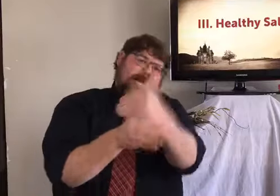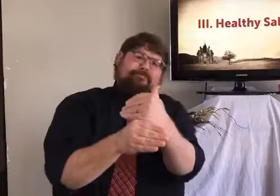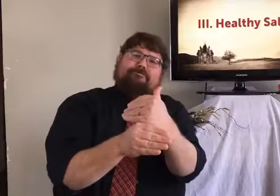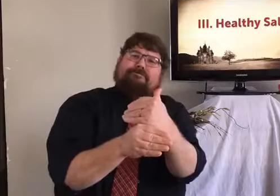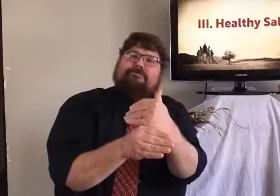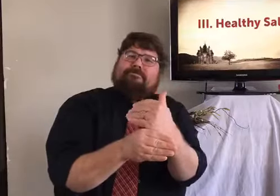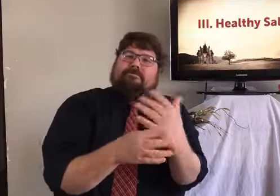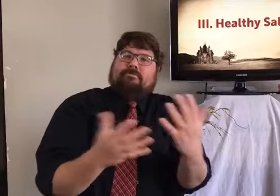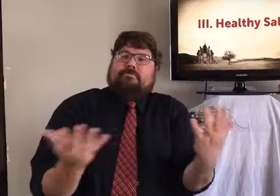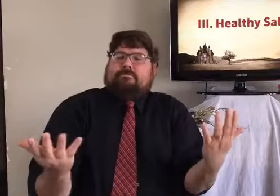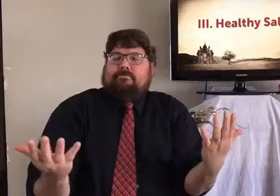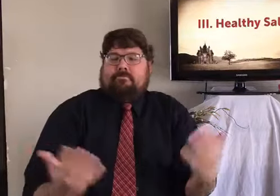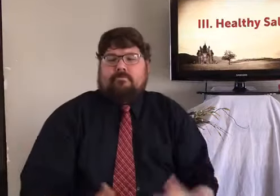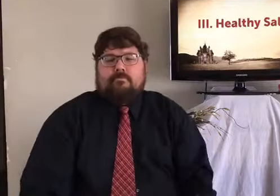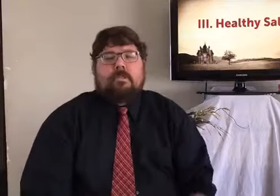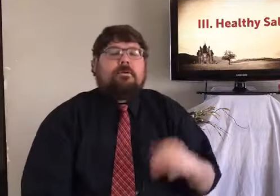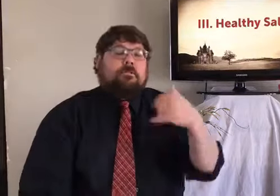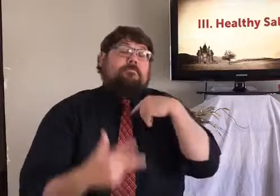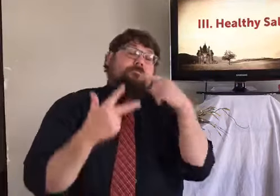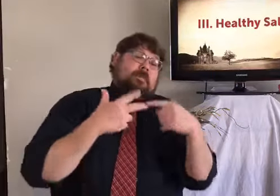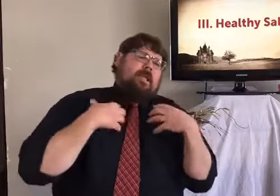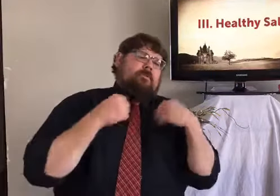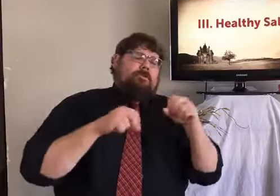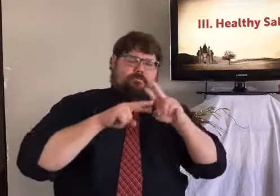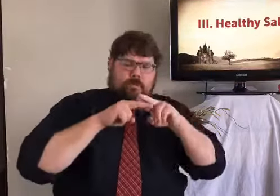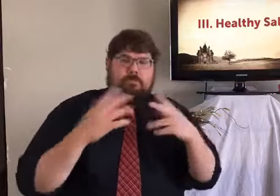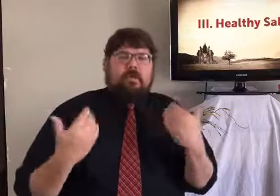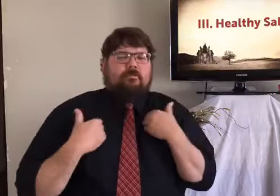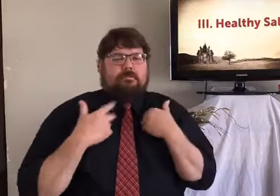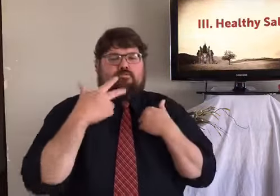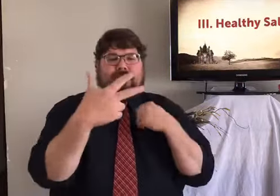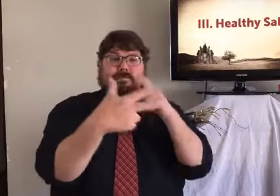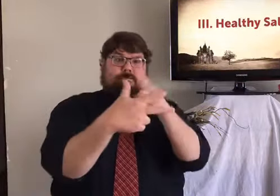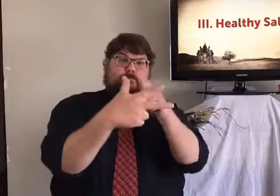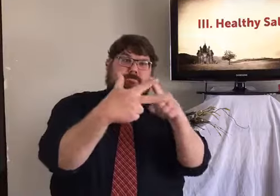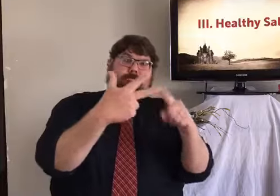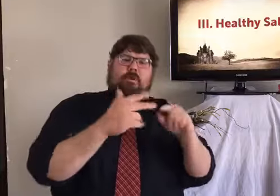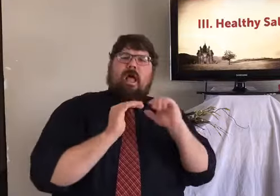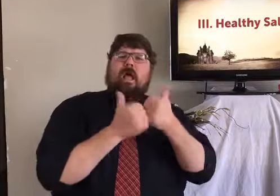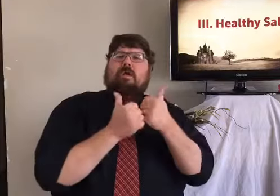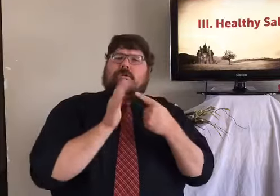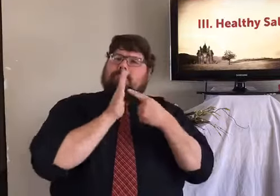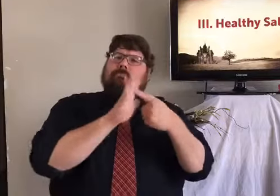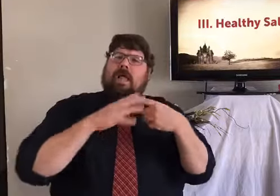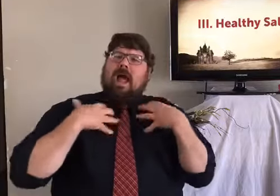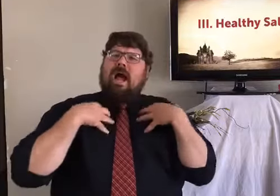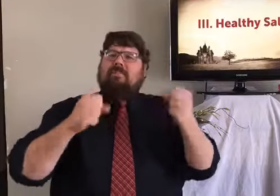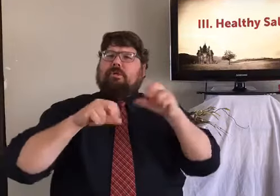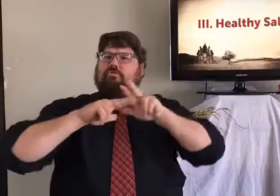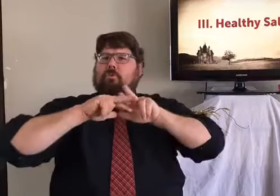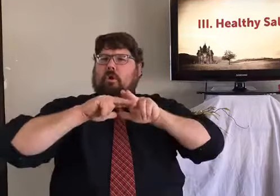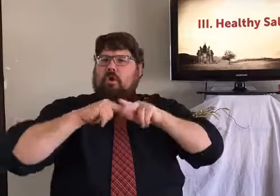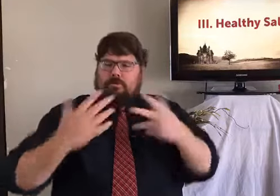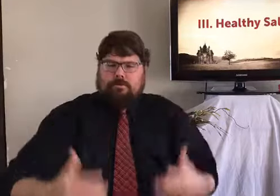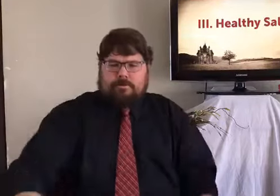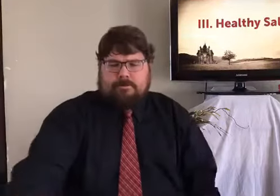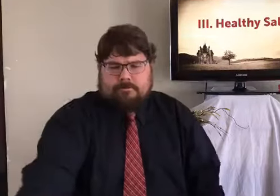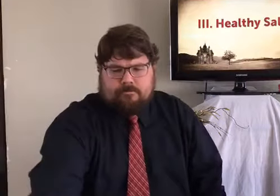you can lose your influence that way and another way. Okay, so now, healthy